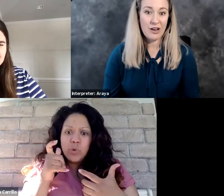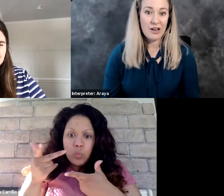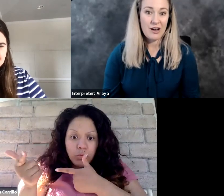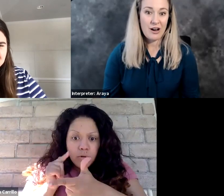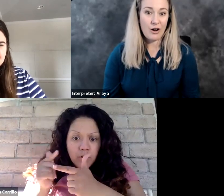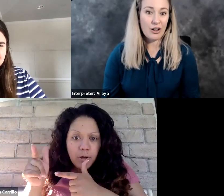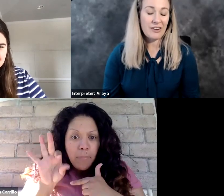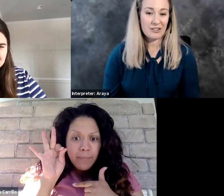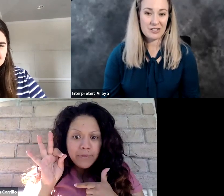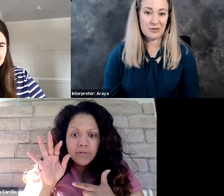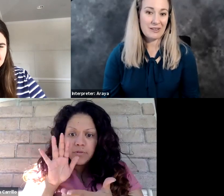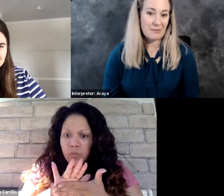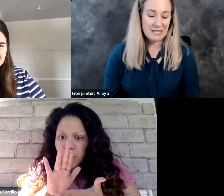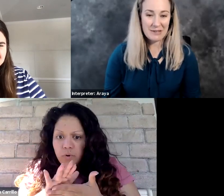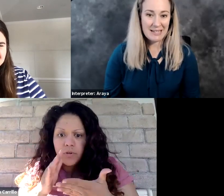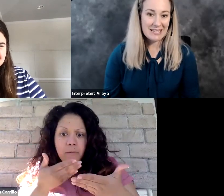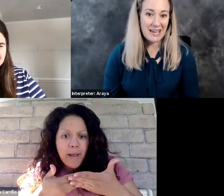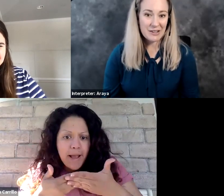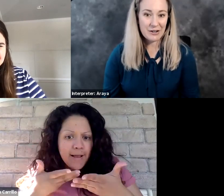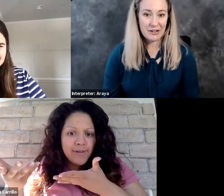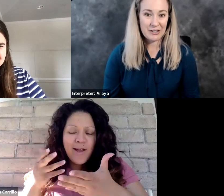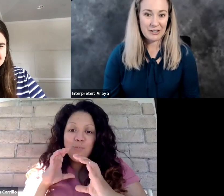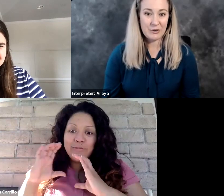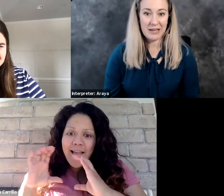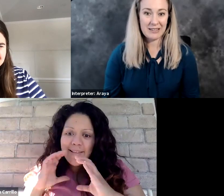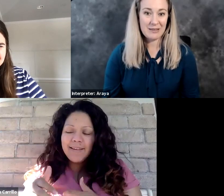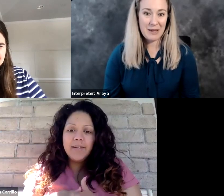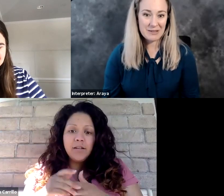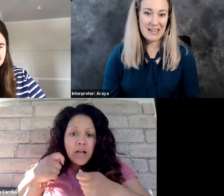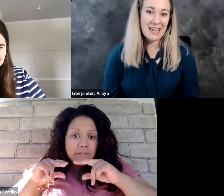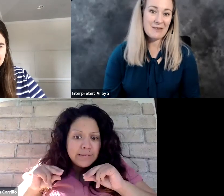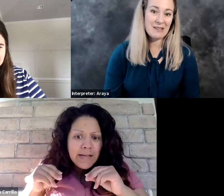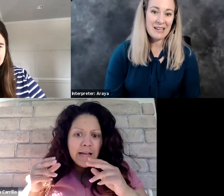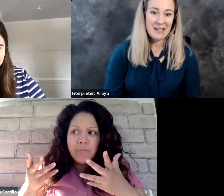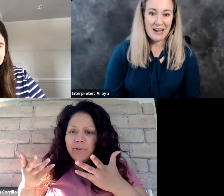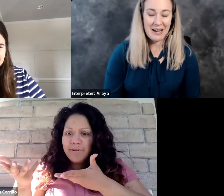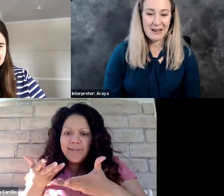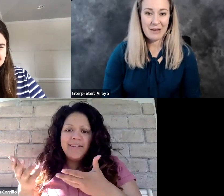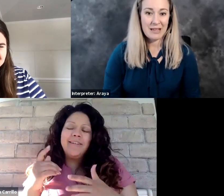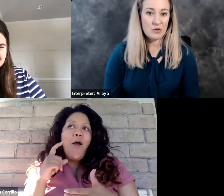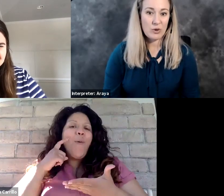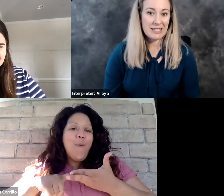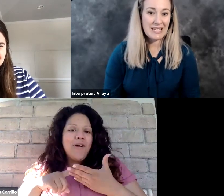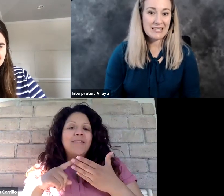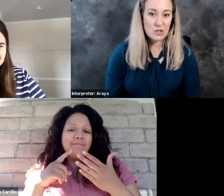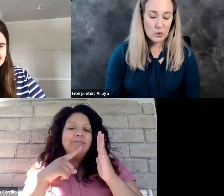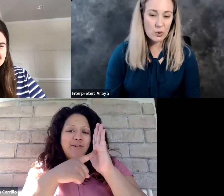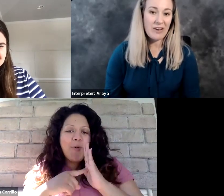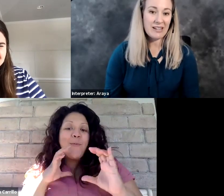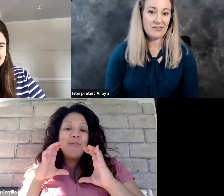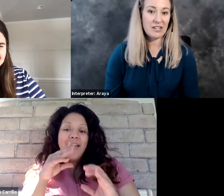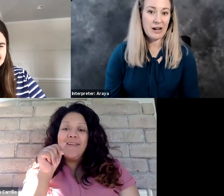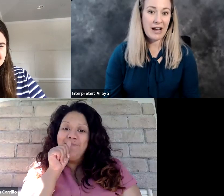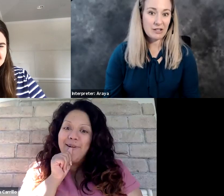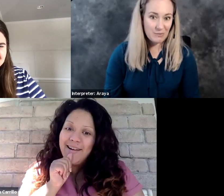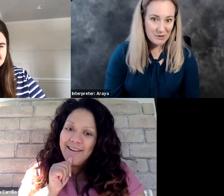all, all of our children, like my husband and I together, you know, pick the baby's name and, um, and with the kids in school, we've